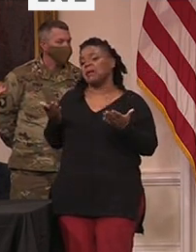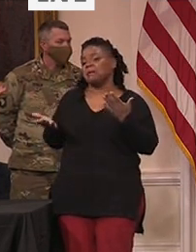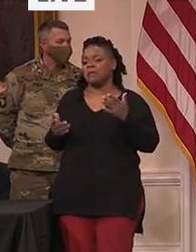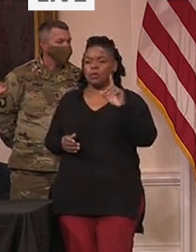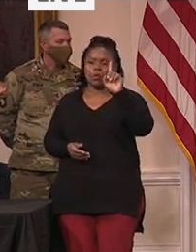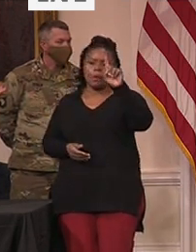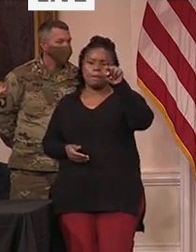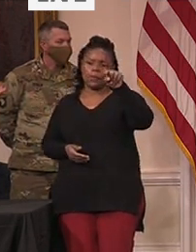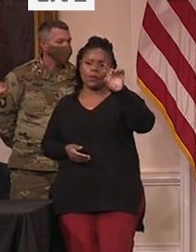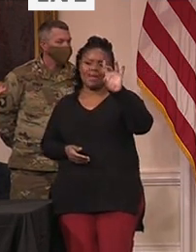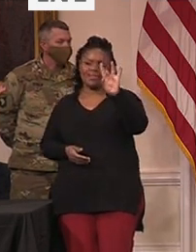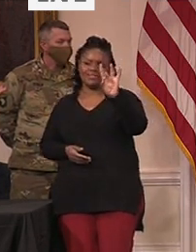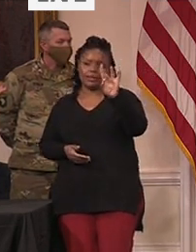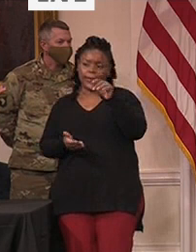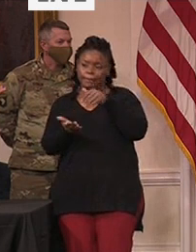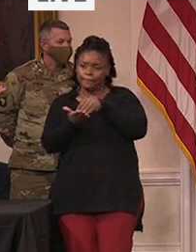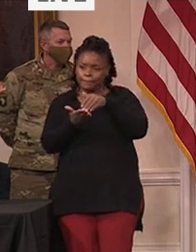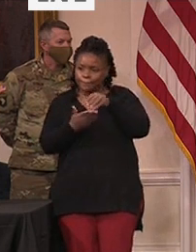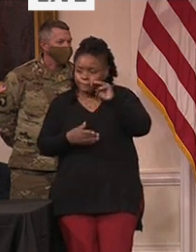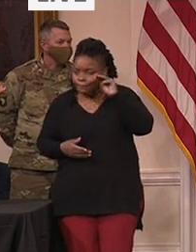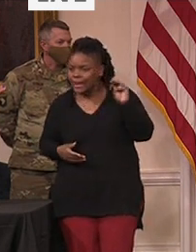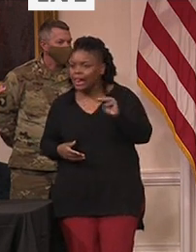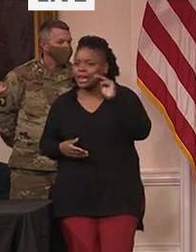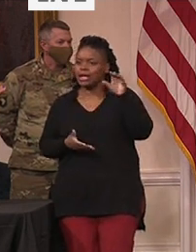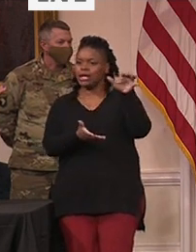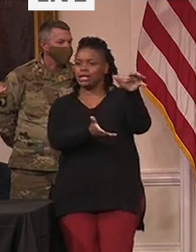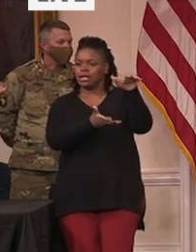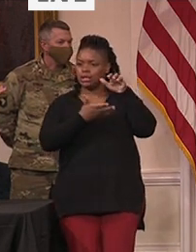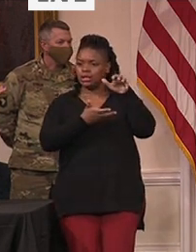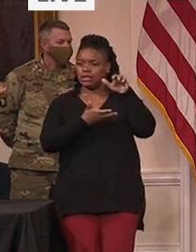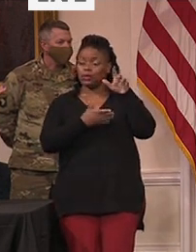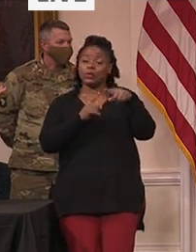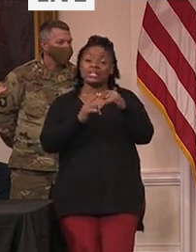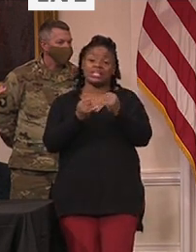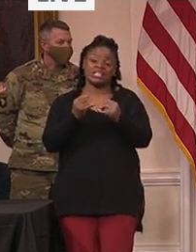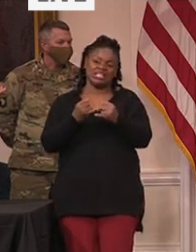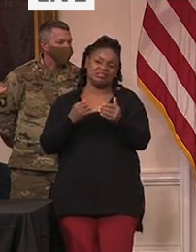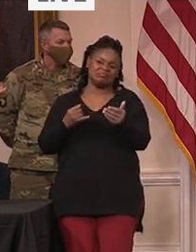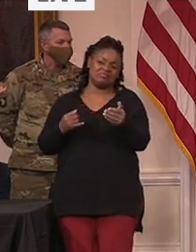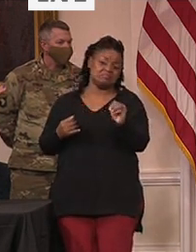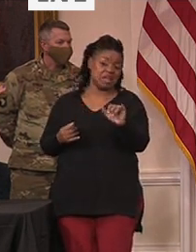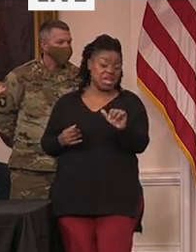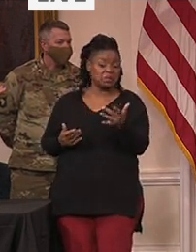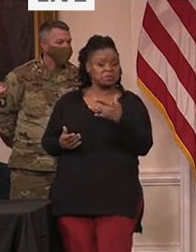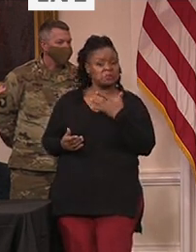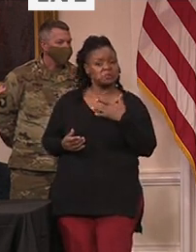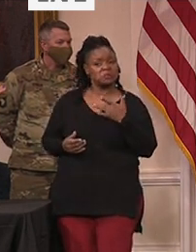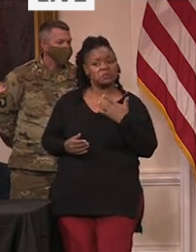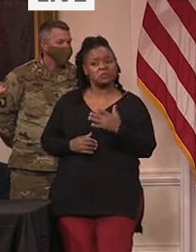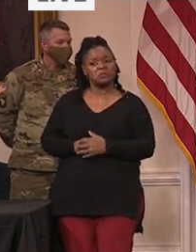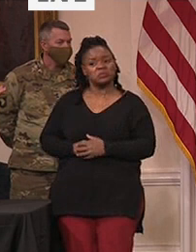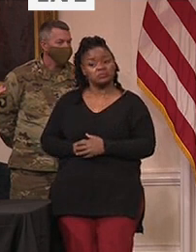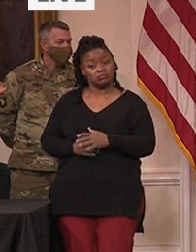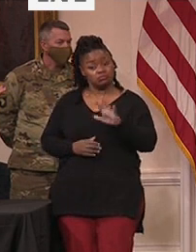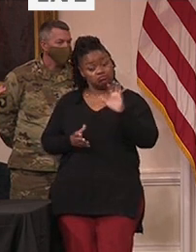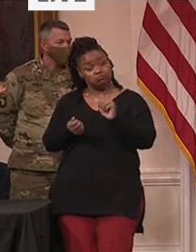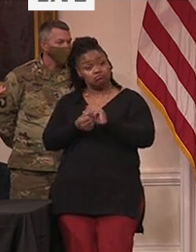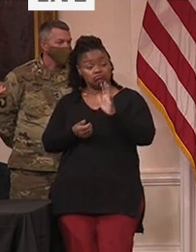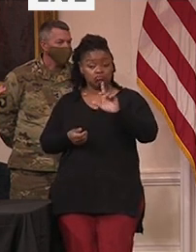million doses by the end of May, which would represent only 30% of our state's population.